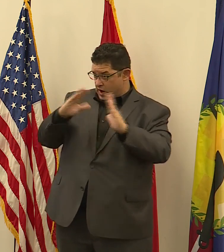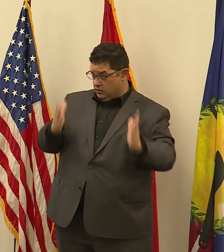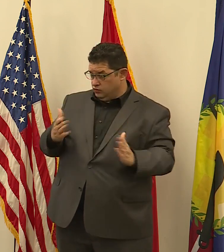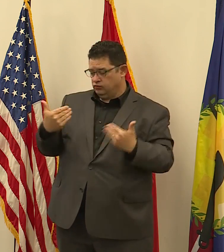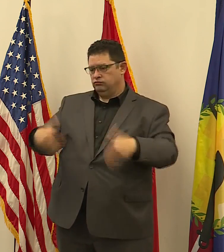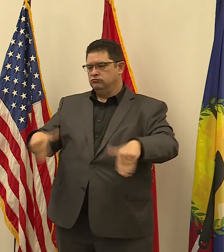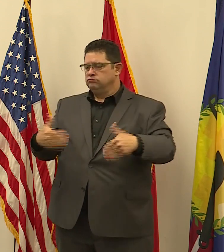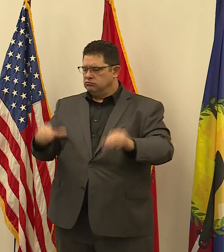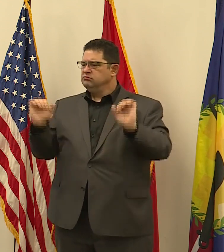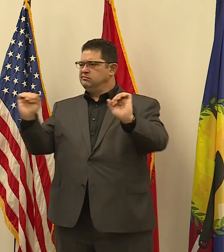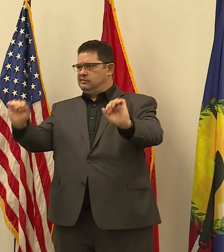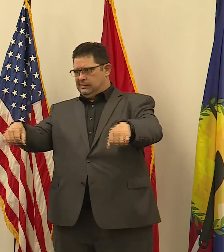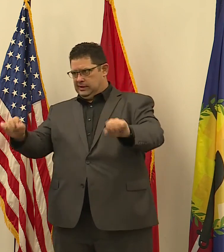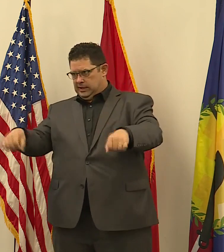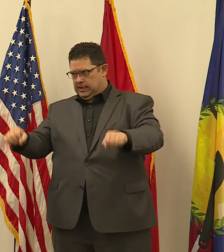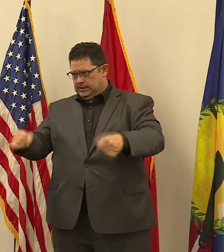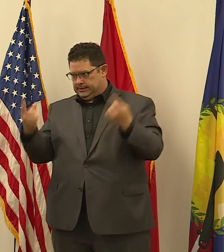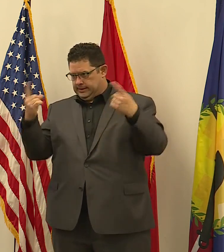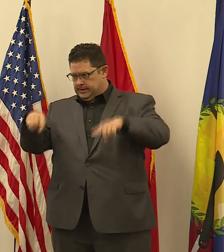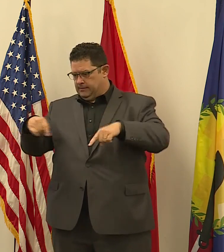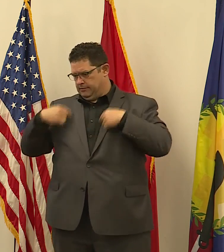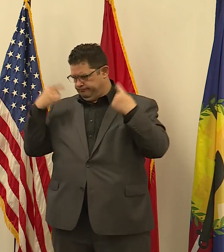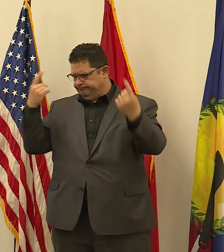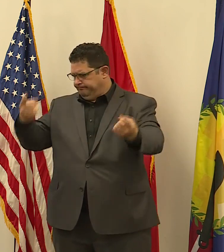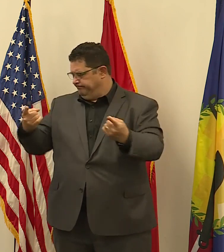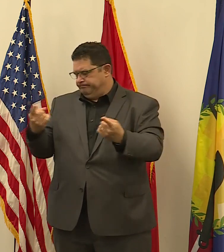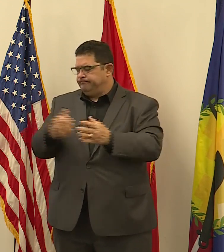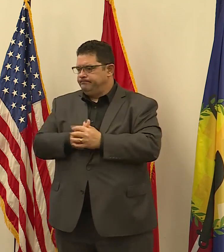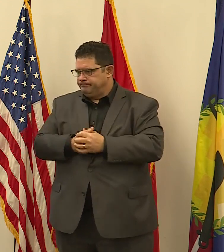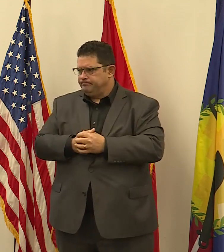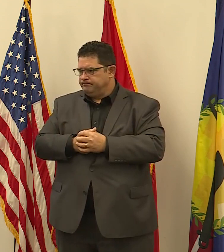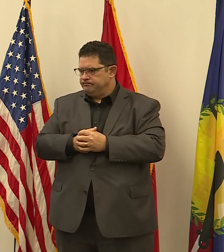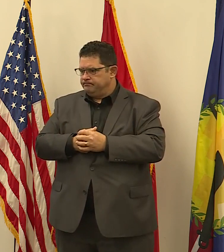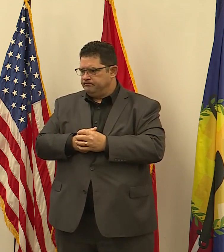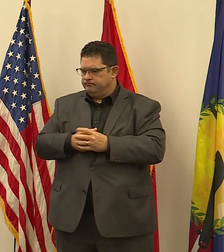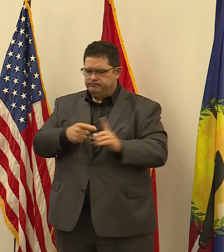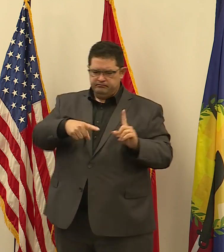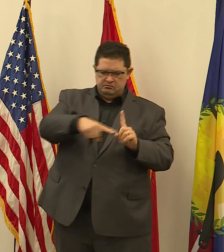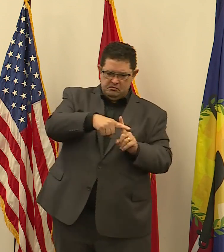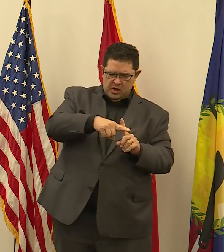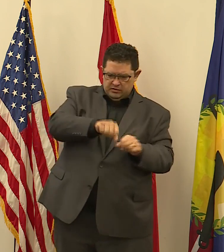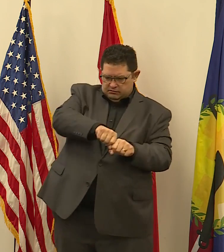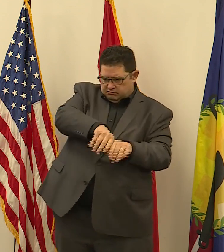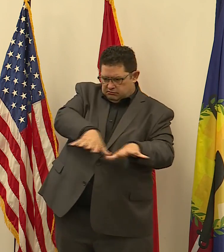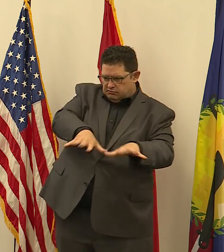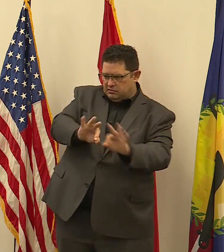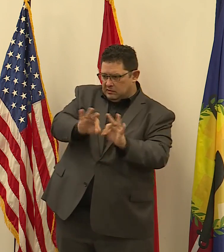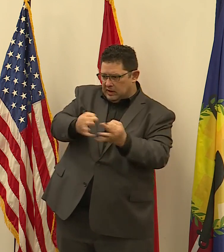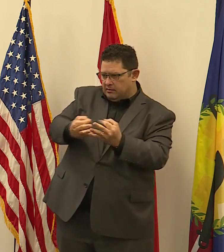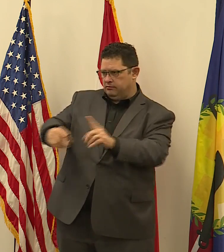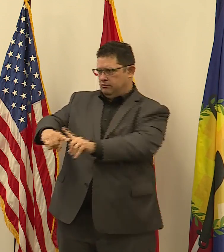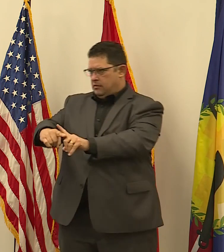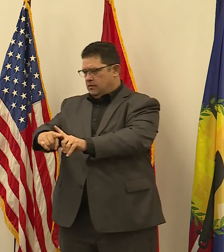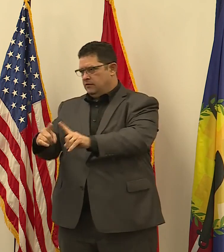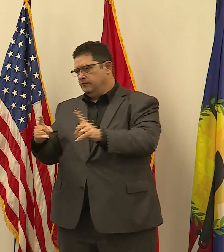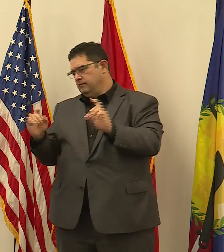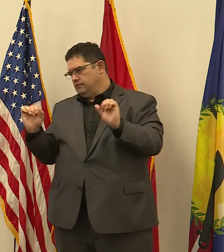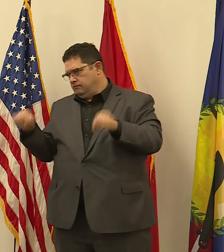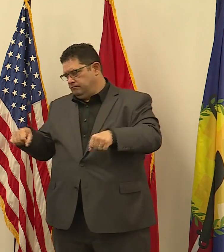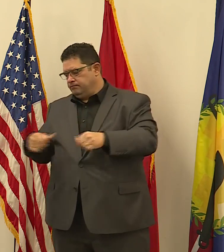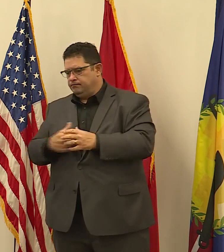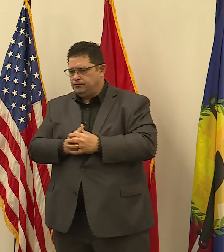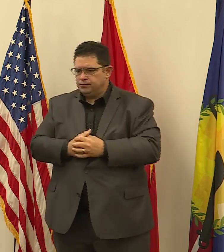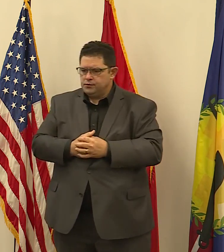likely source of contacting COVID-19 in our community and in the country. We also have